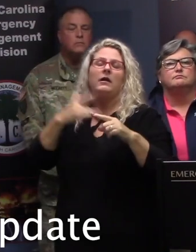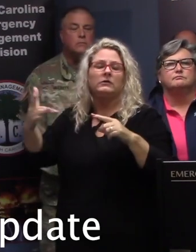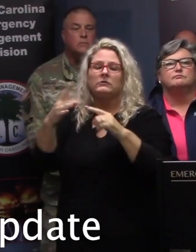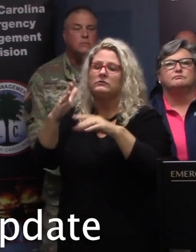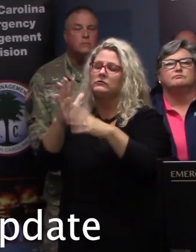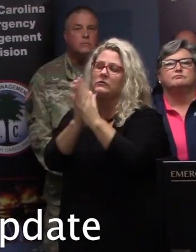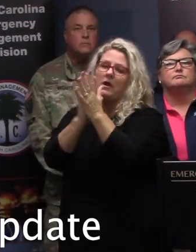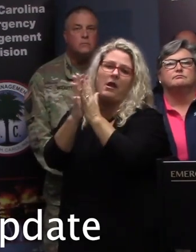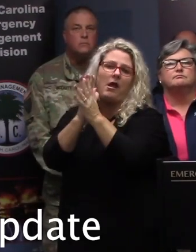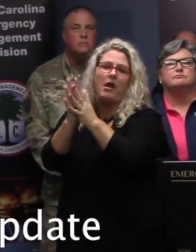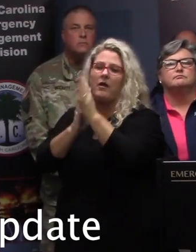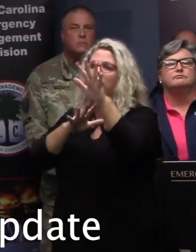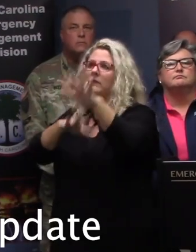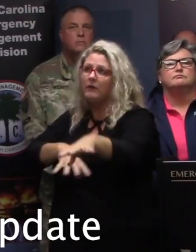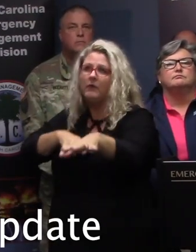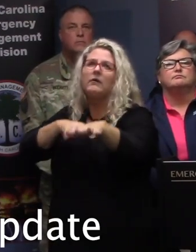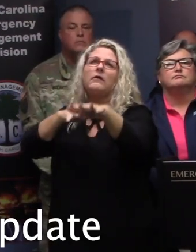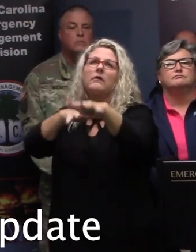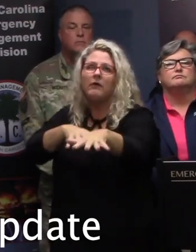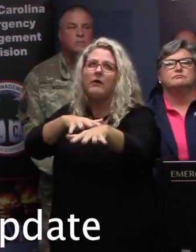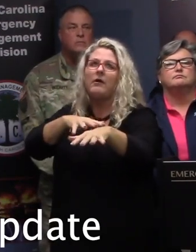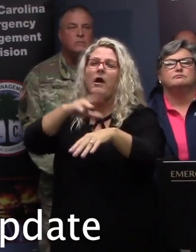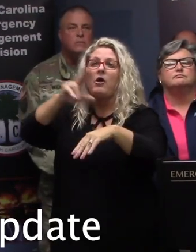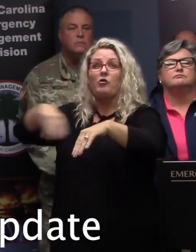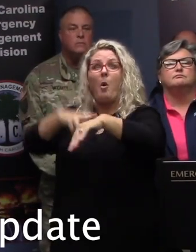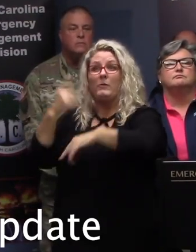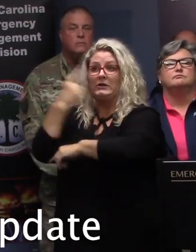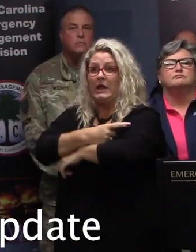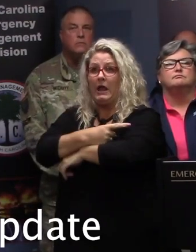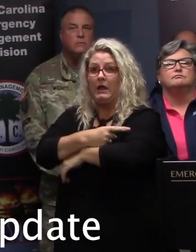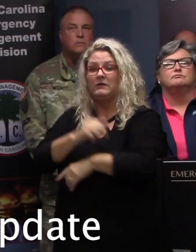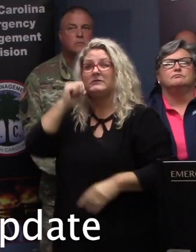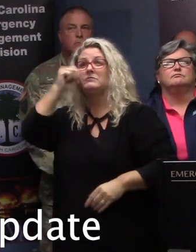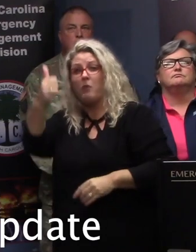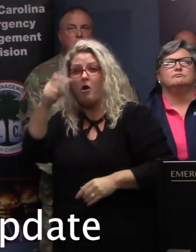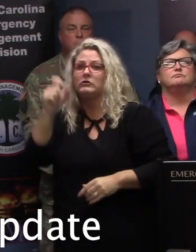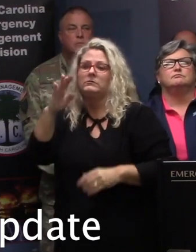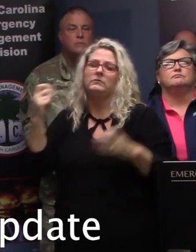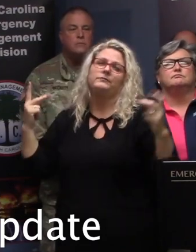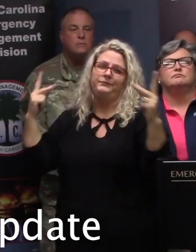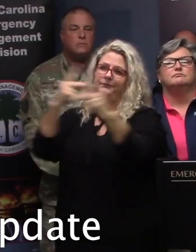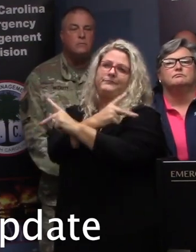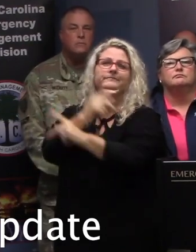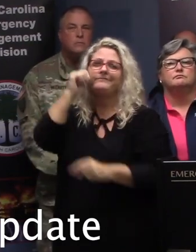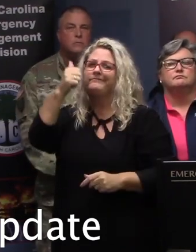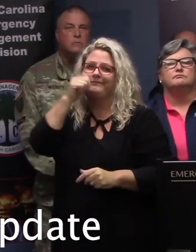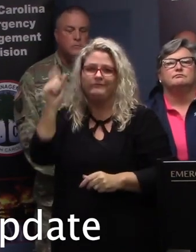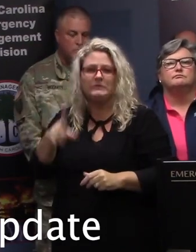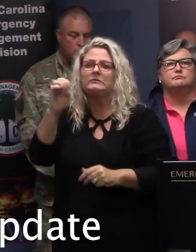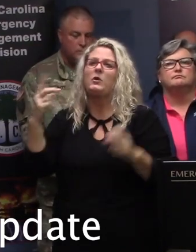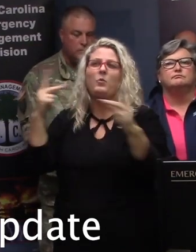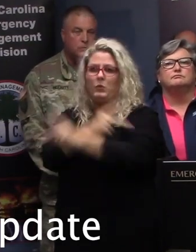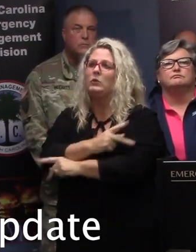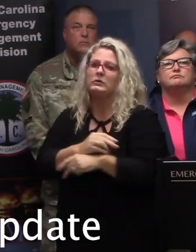traffic and non-moving traffic on normal days. We expect it to be much worse tomorrow with this evacuation.